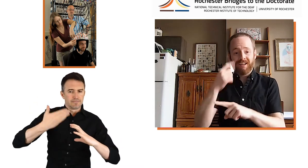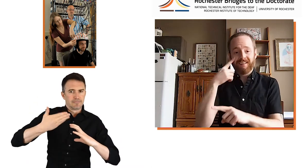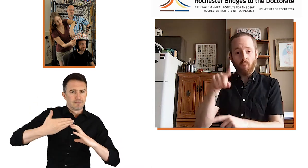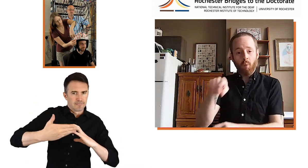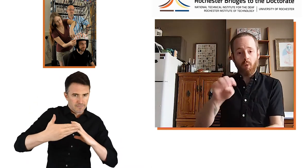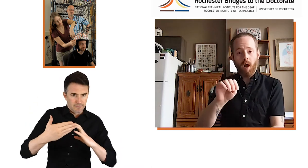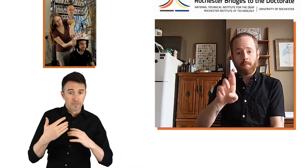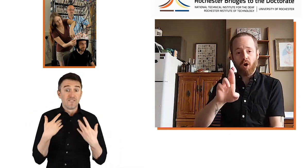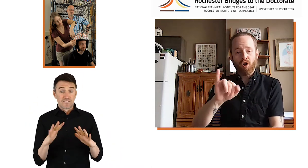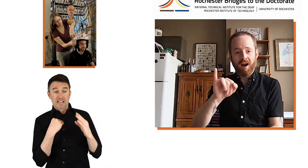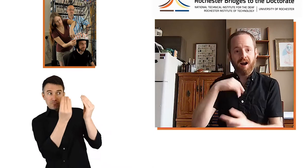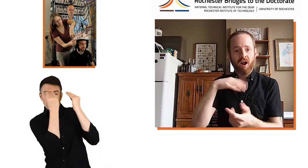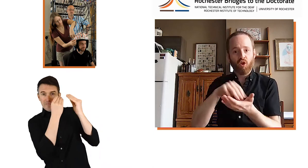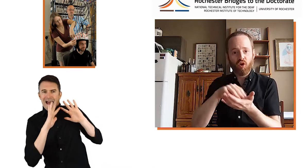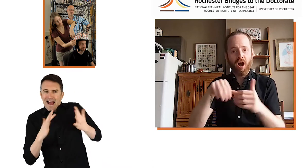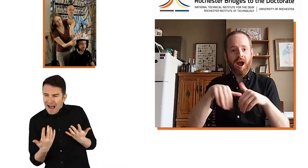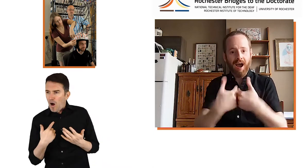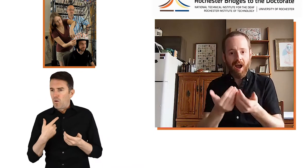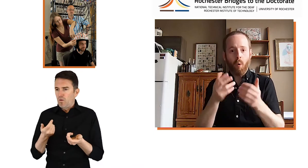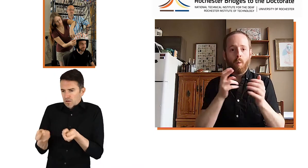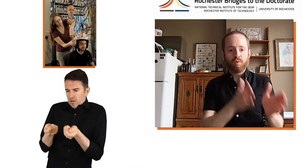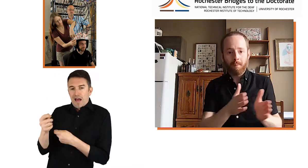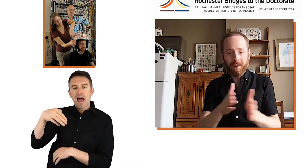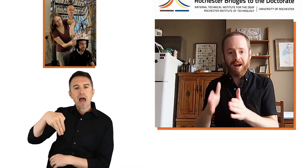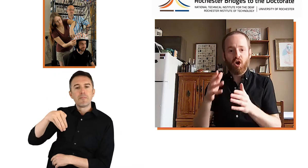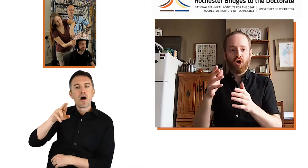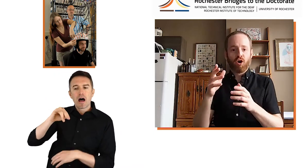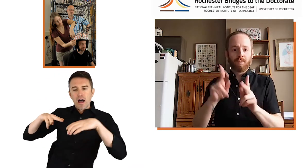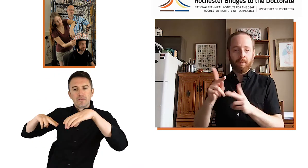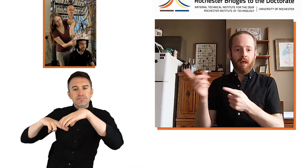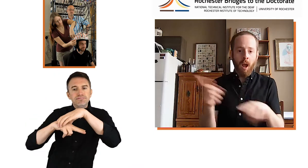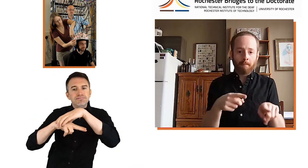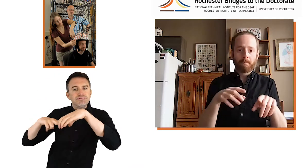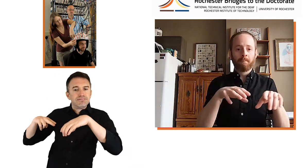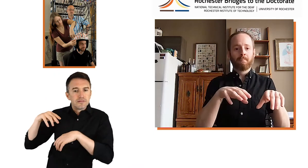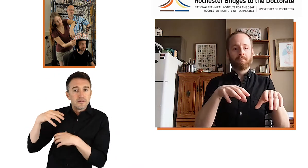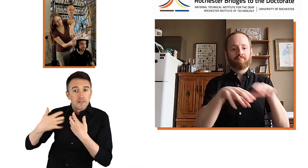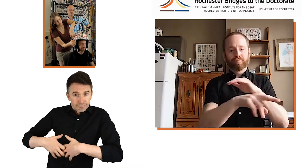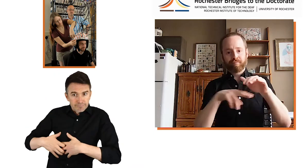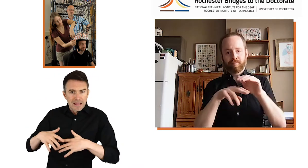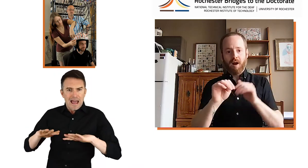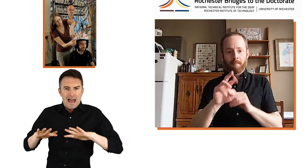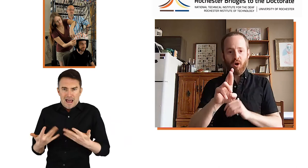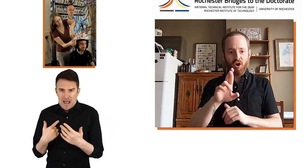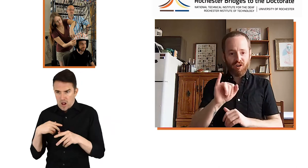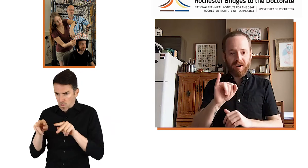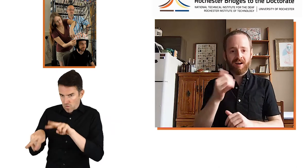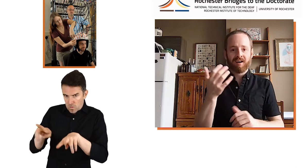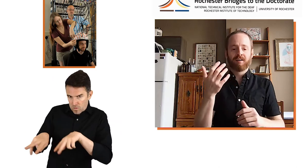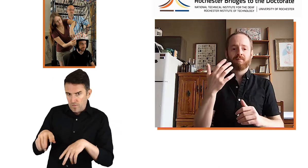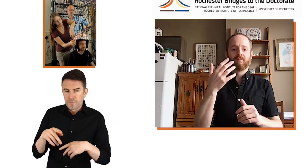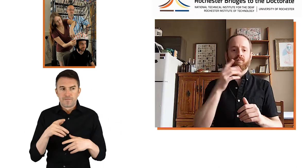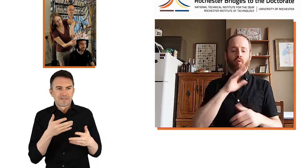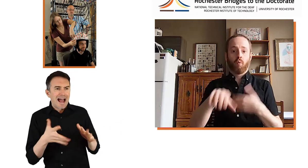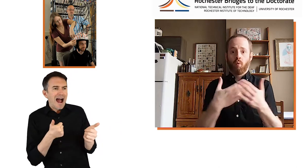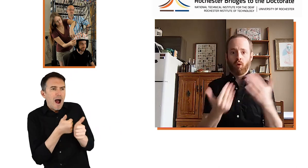received safety training on MRIs, learning how to prepare the machine for